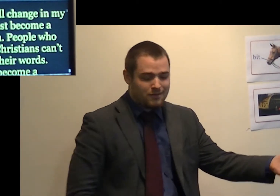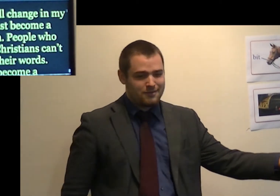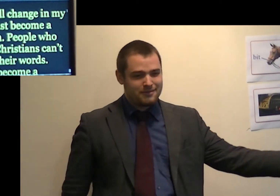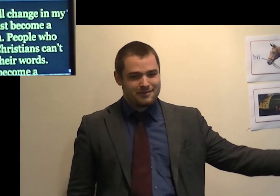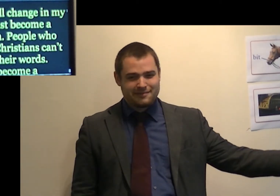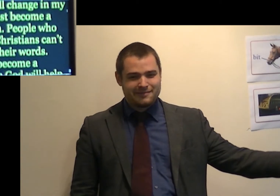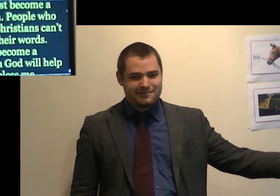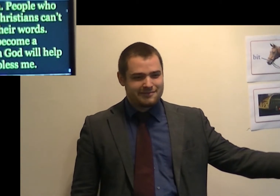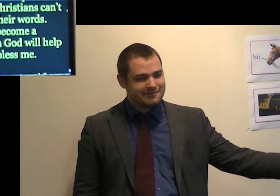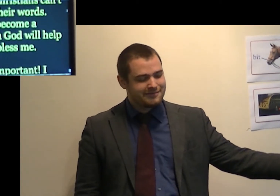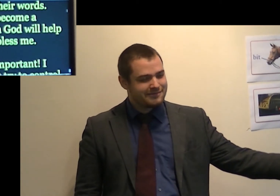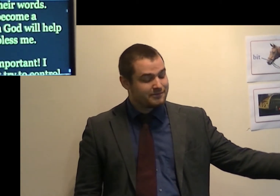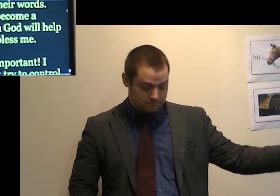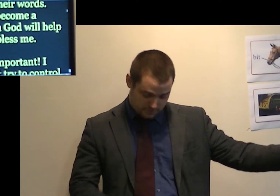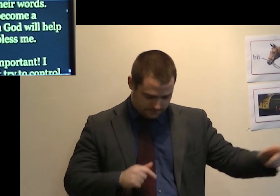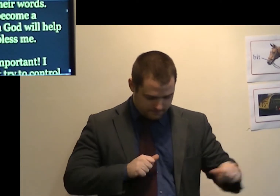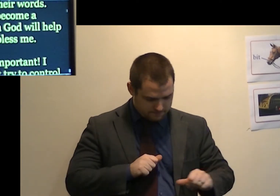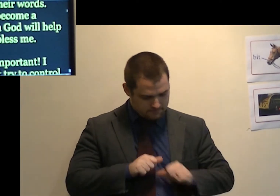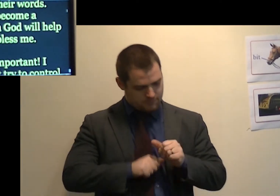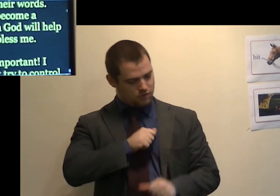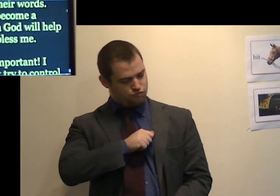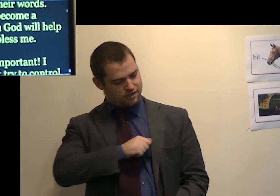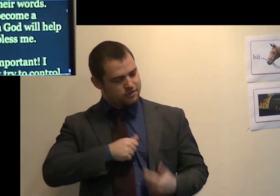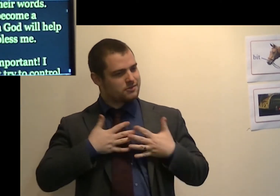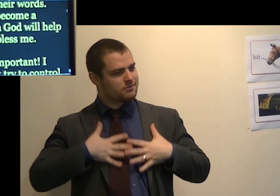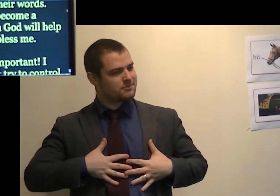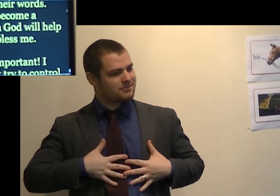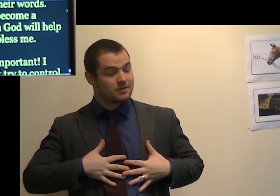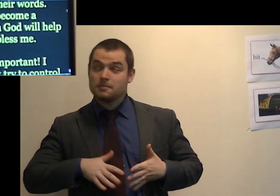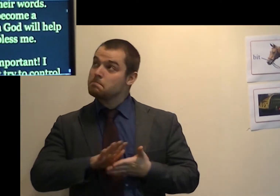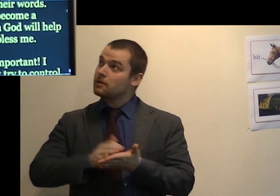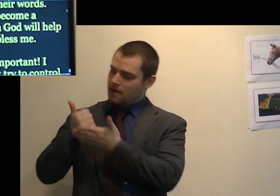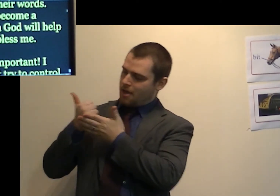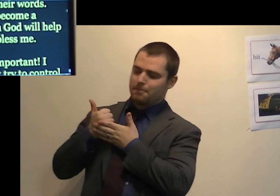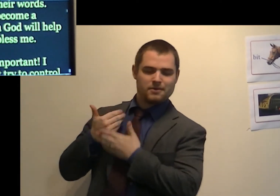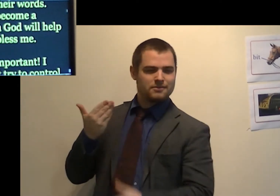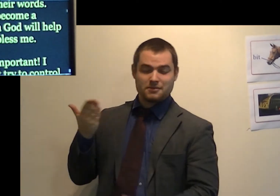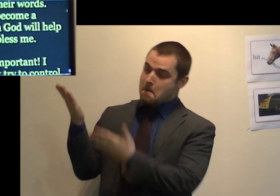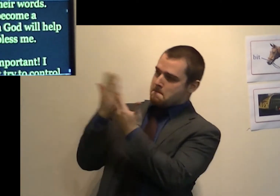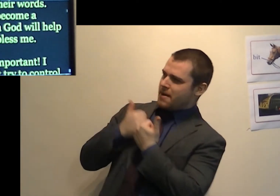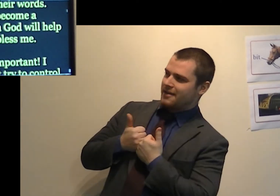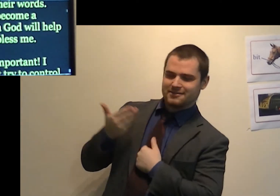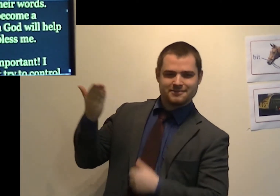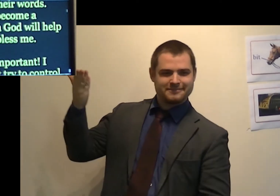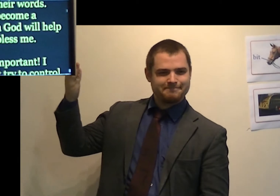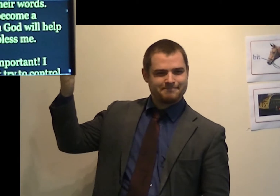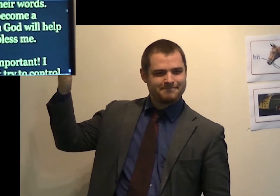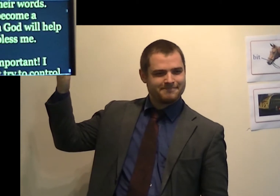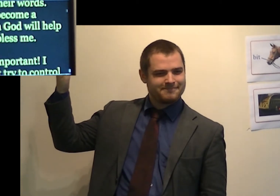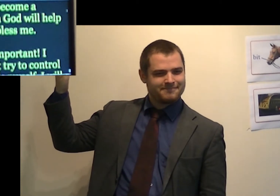When I become a Christian, God will help me and bless me. This